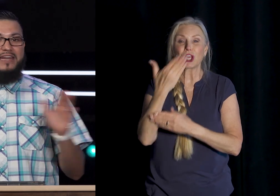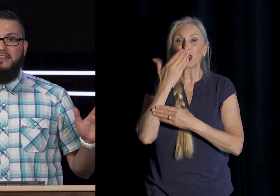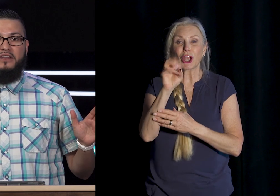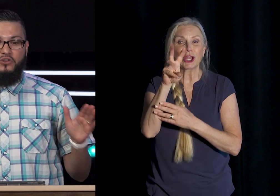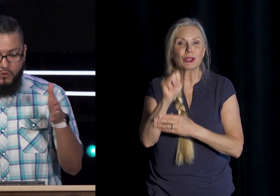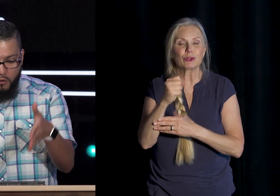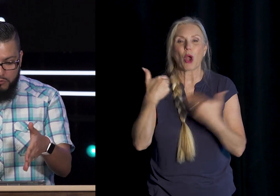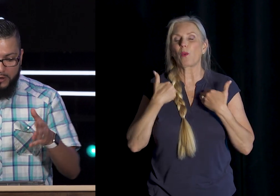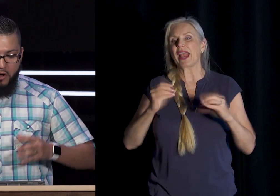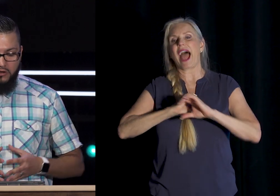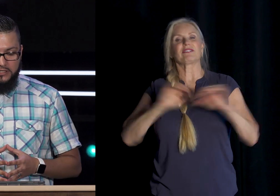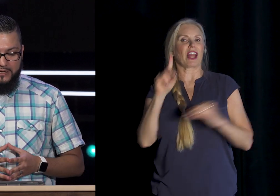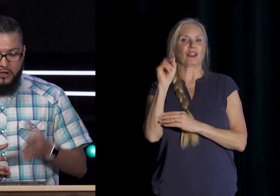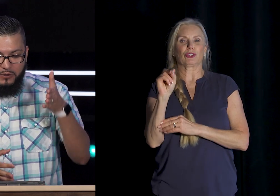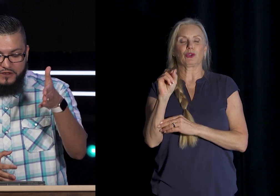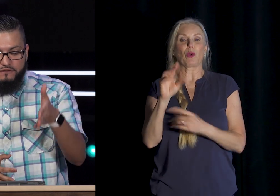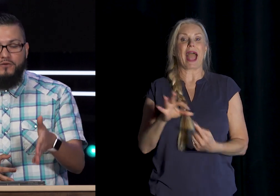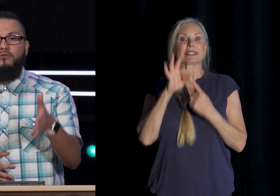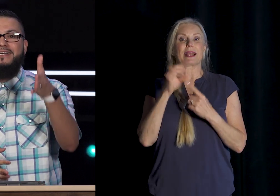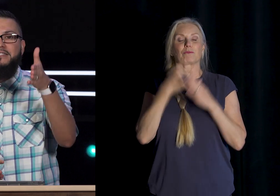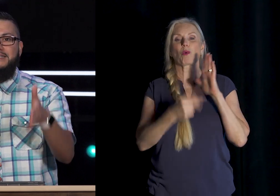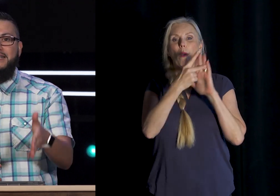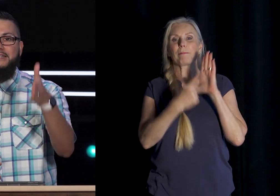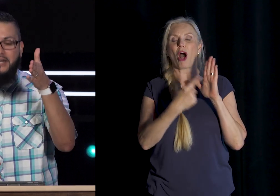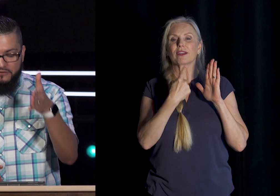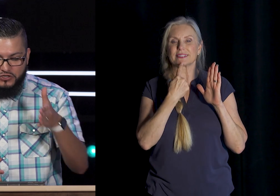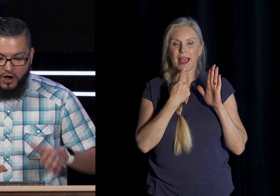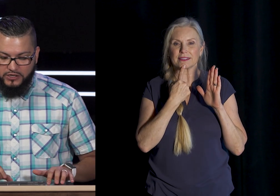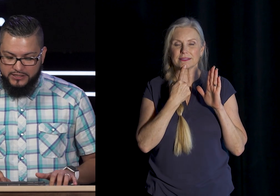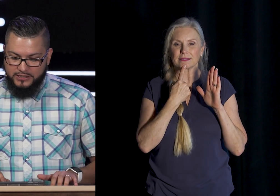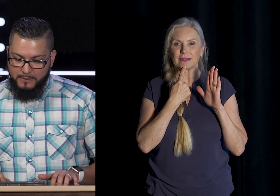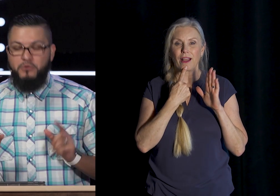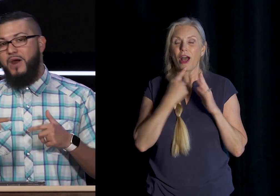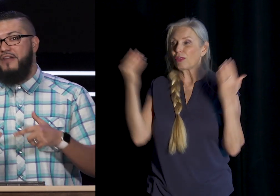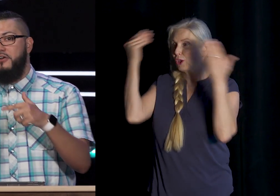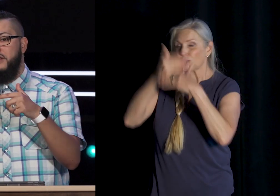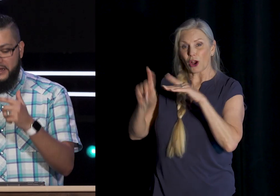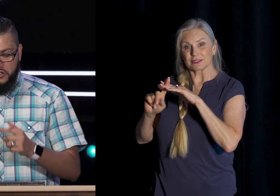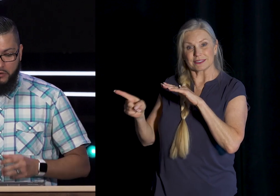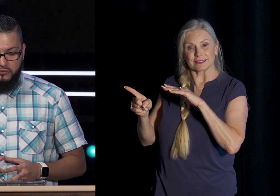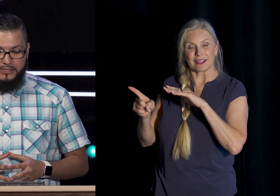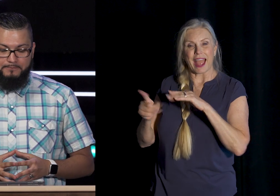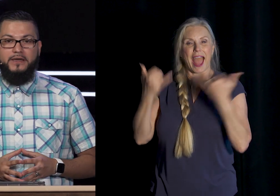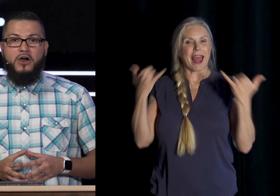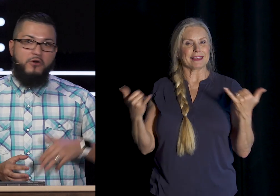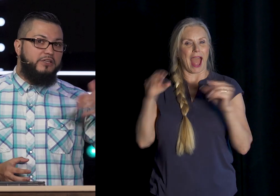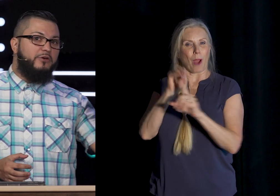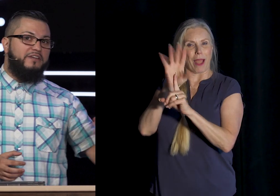Anything to do With what Paul says With the fruitless Deeds of Darkness But rather Expose them Earlier in